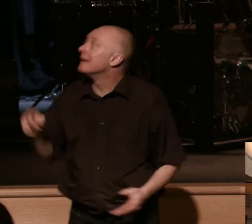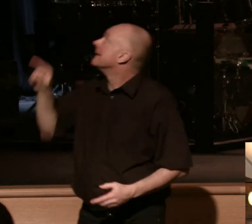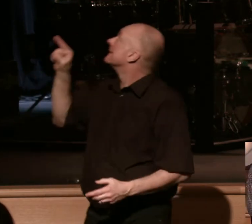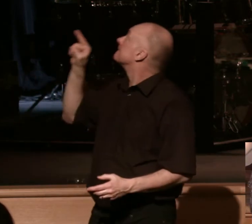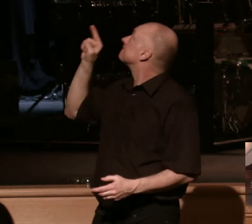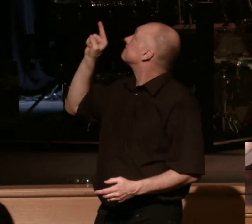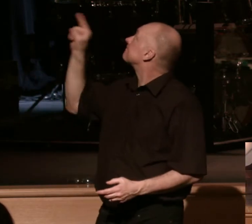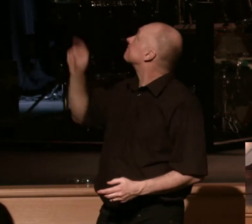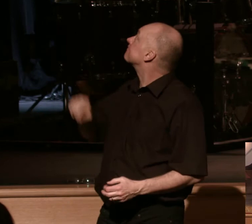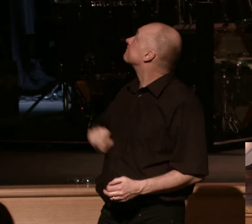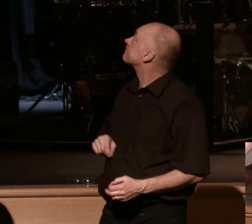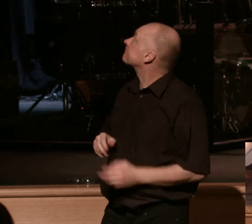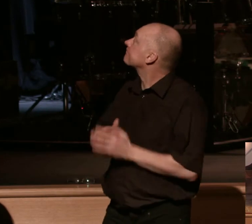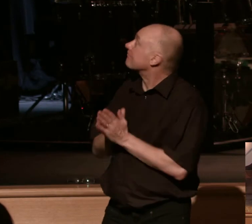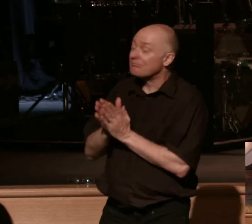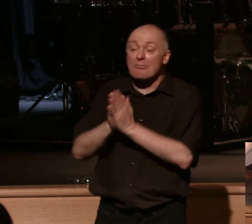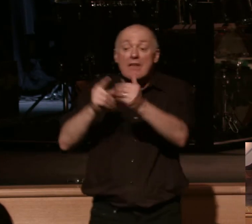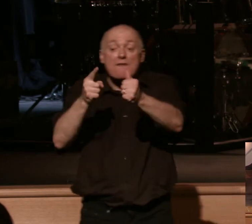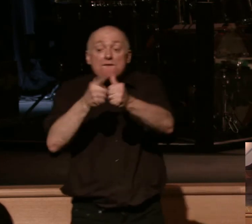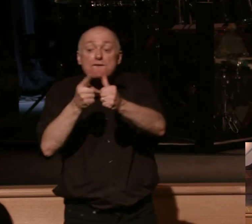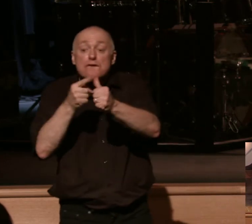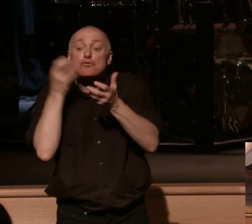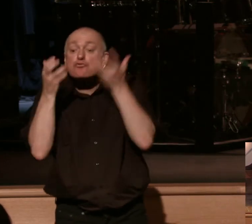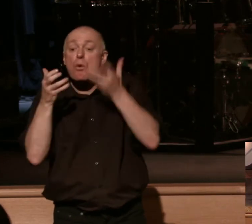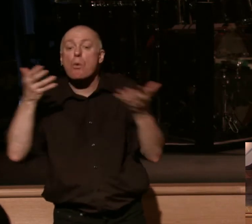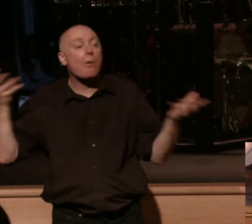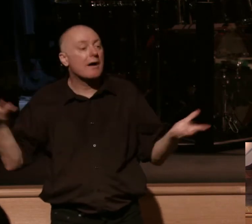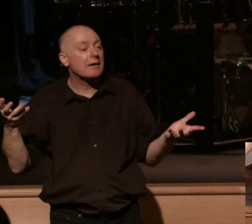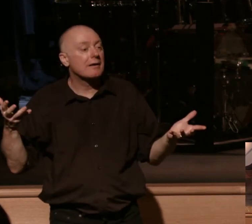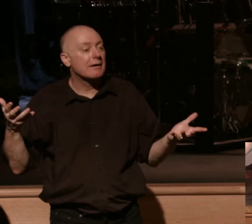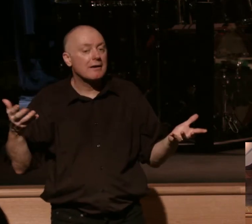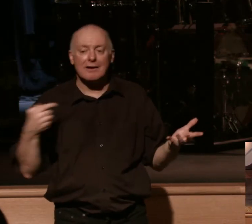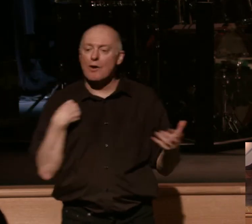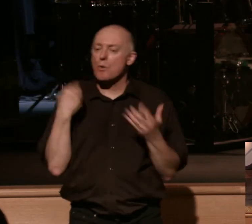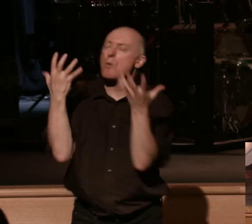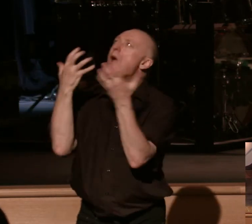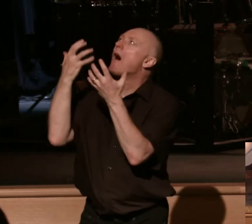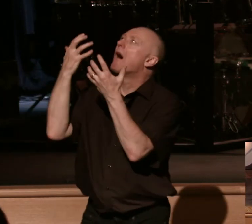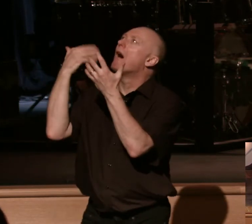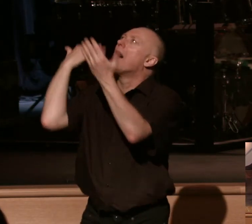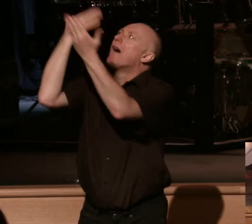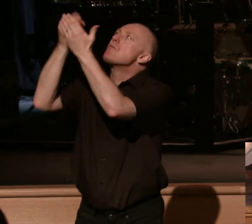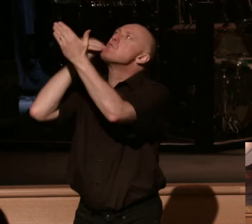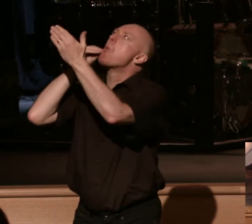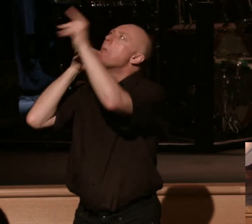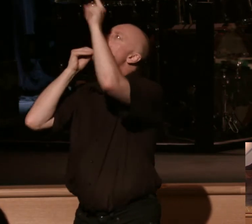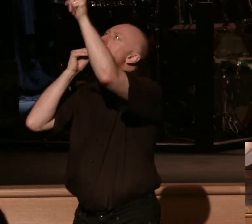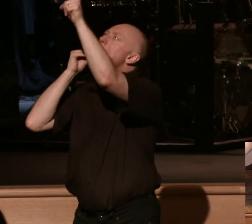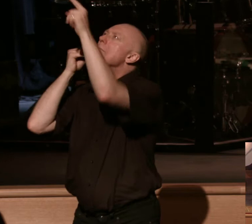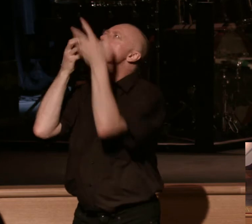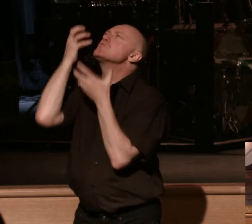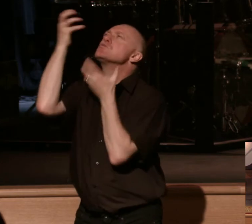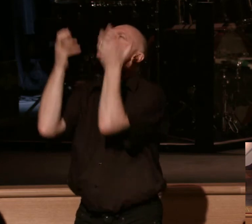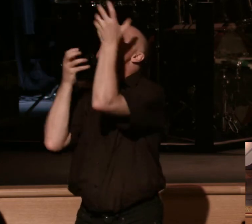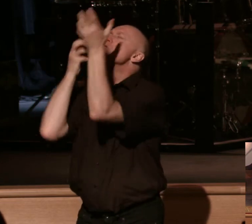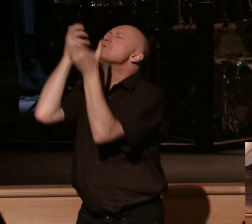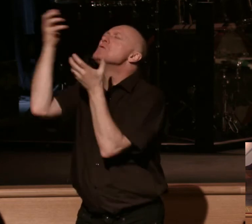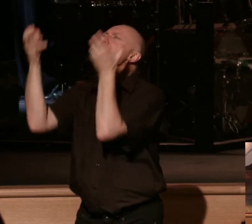text the first thing that we groan for right here is our heavenly home so in verse 2 Paul says we groan to put on our